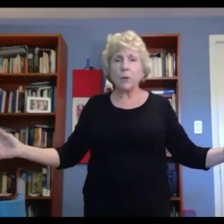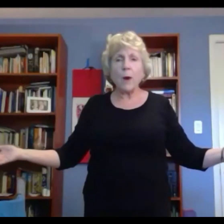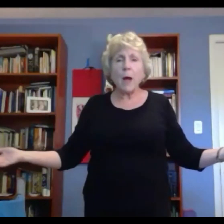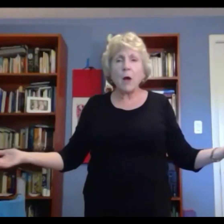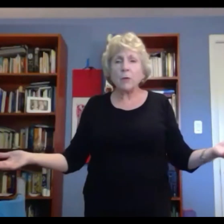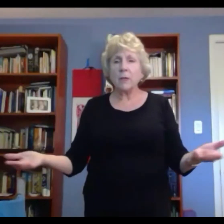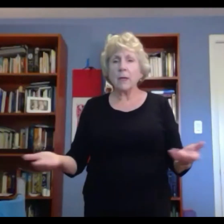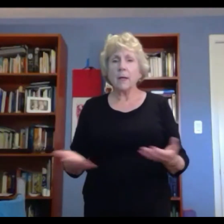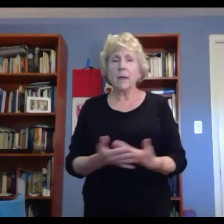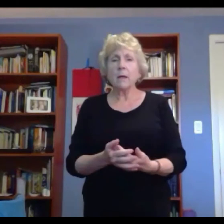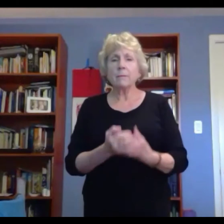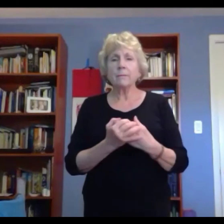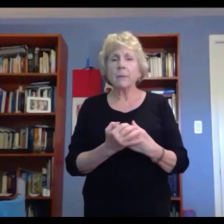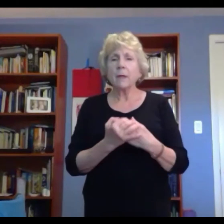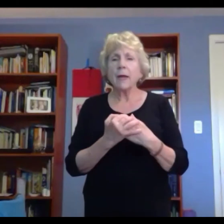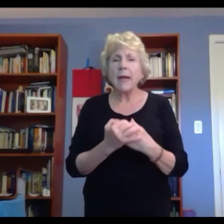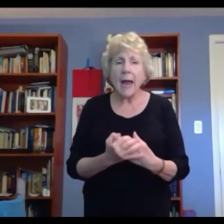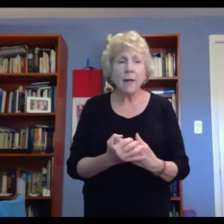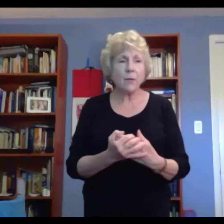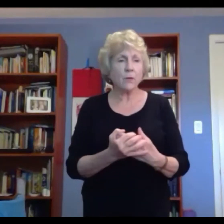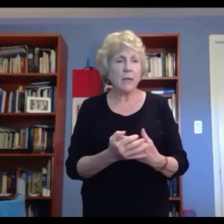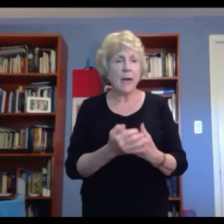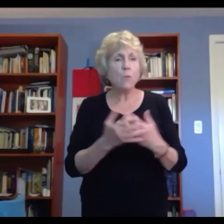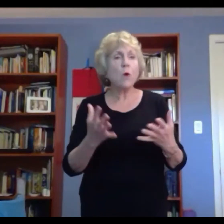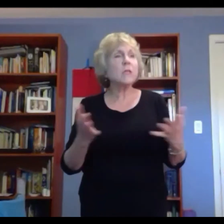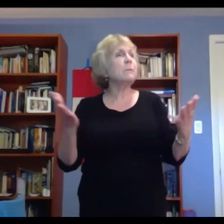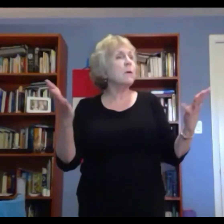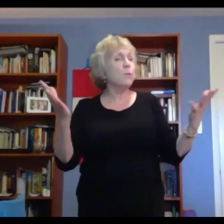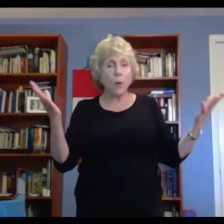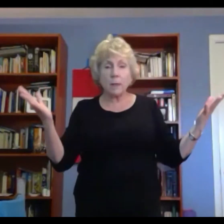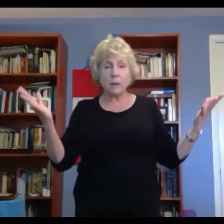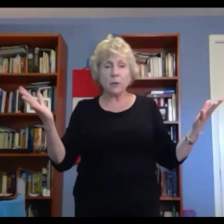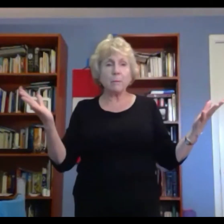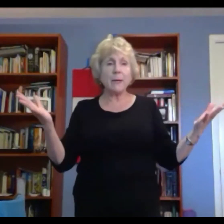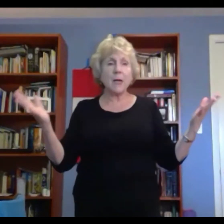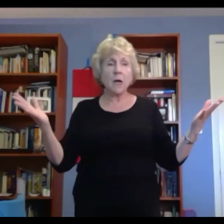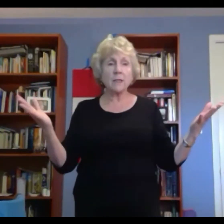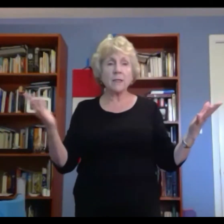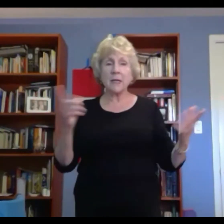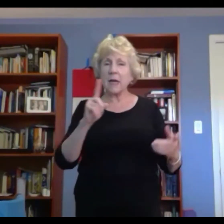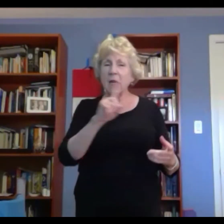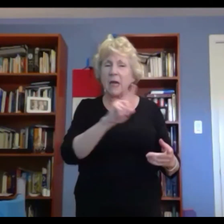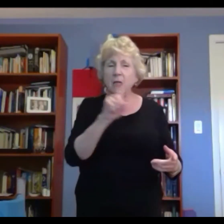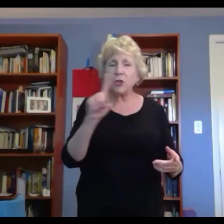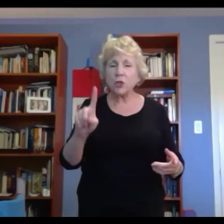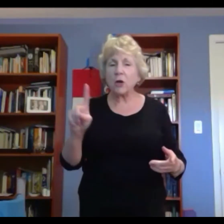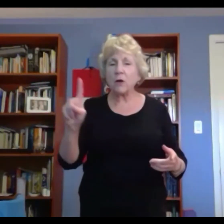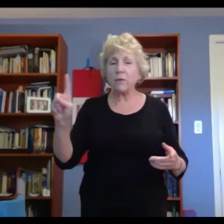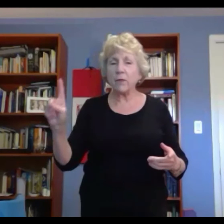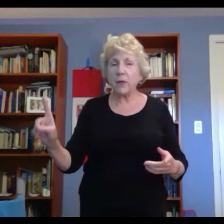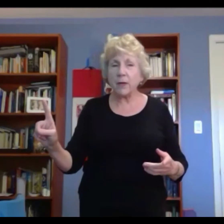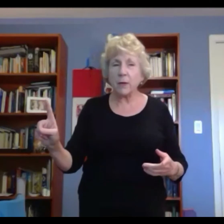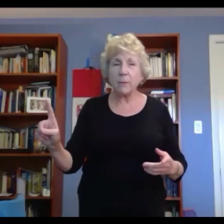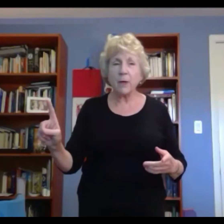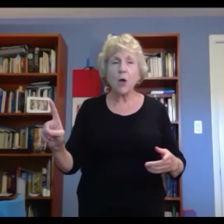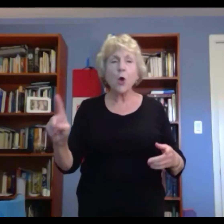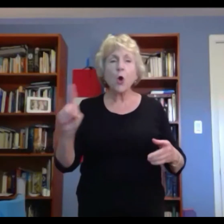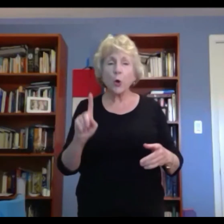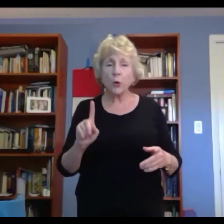crowd gathered and was bewildered because each of them heard